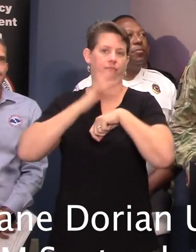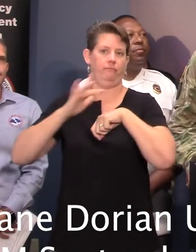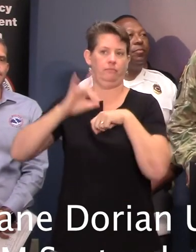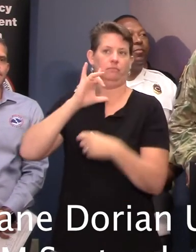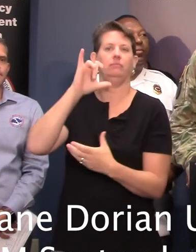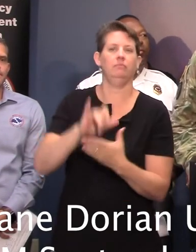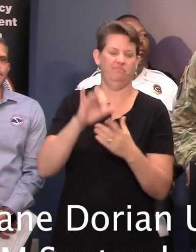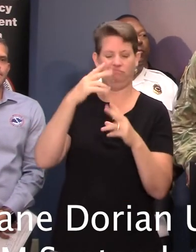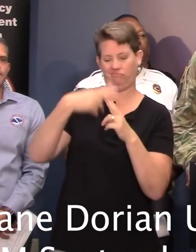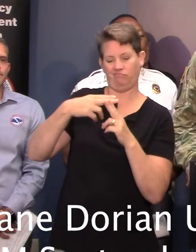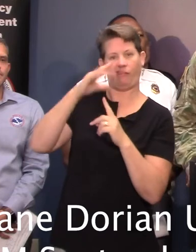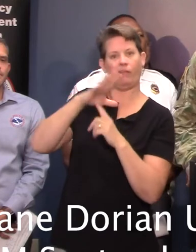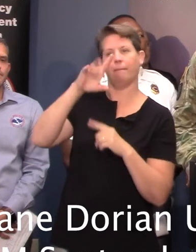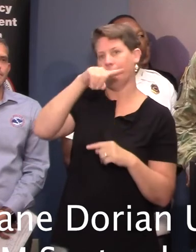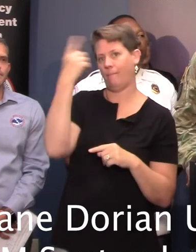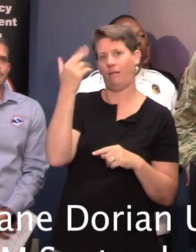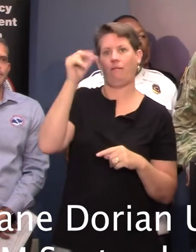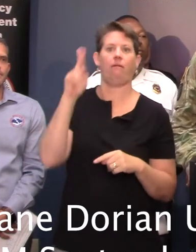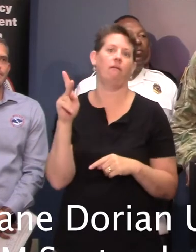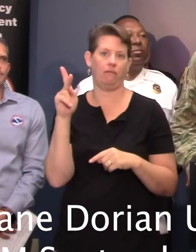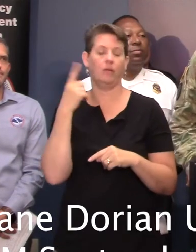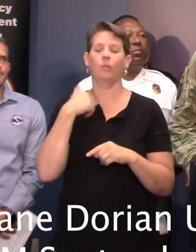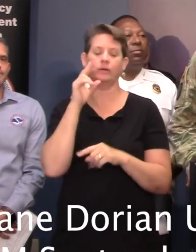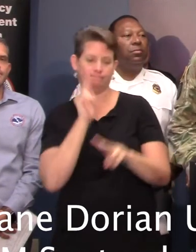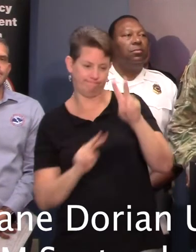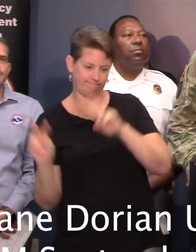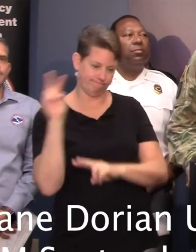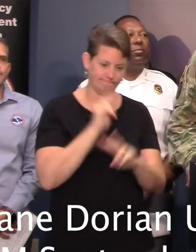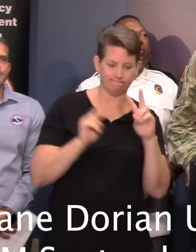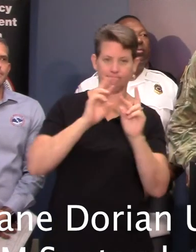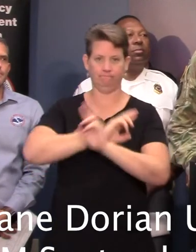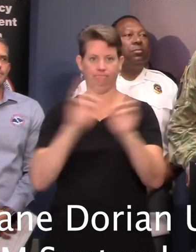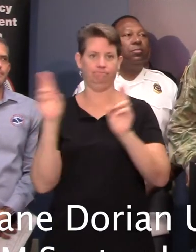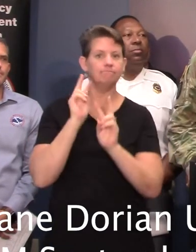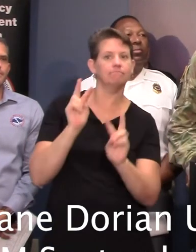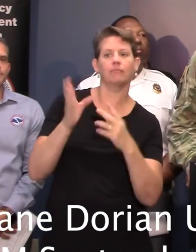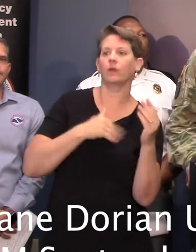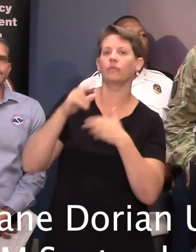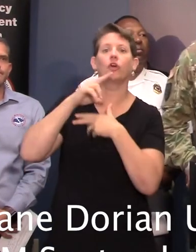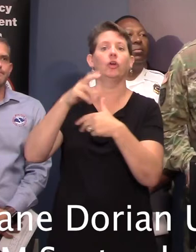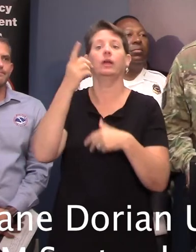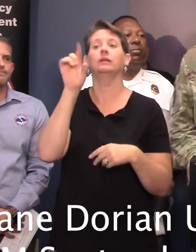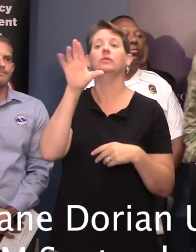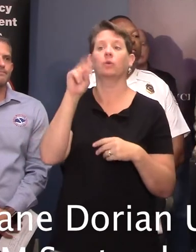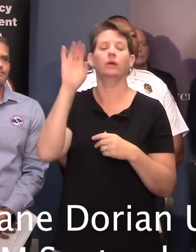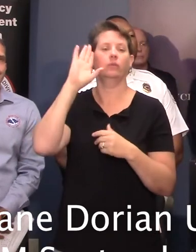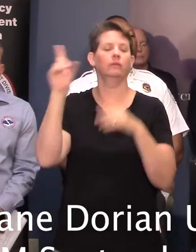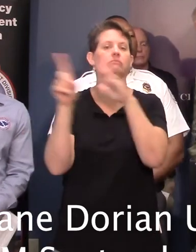that purpose. We're just monitoring the situation and looking to be prepared for whatever Hurricane Dorian brings. Thank you, Governor.